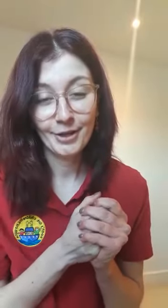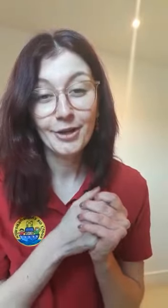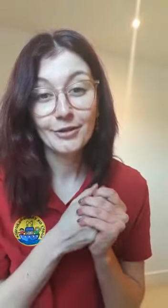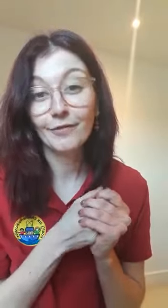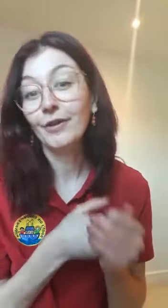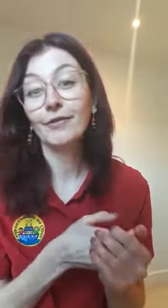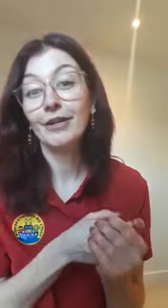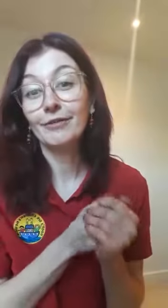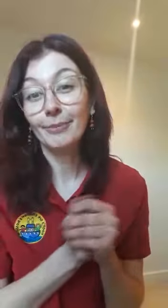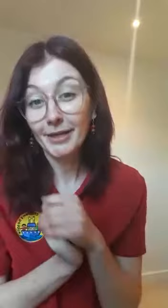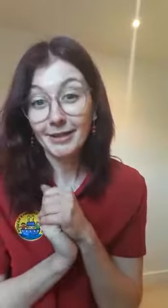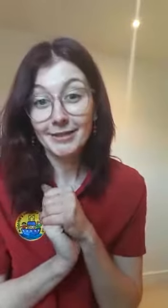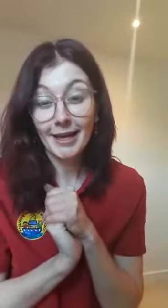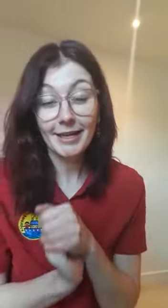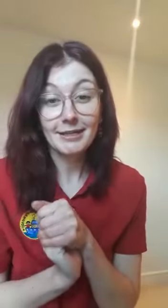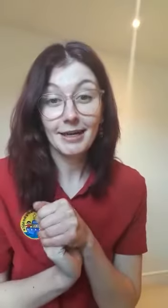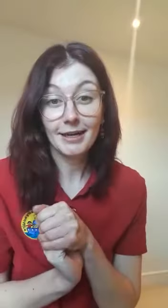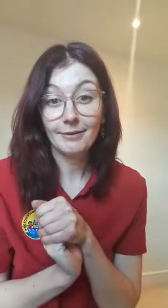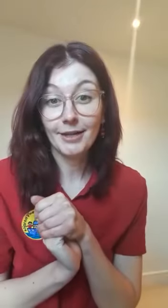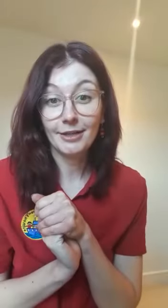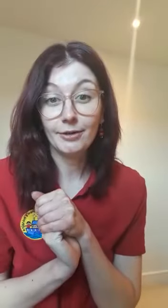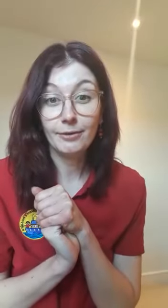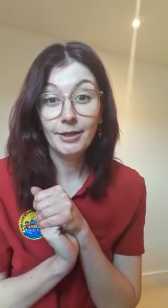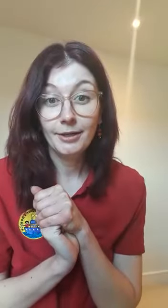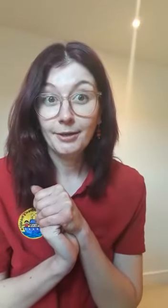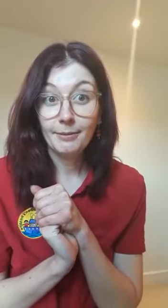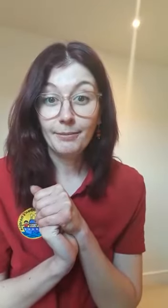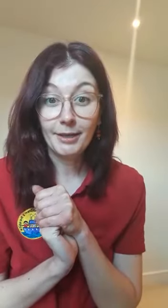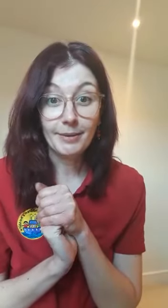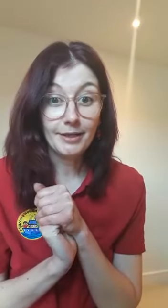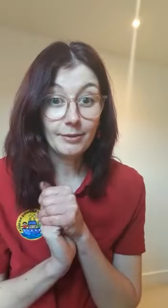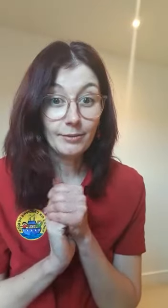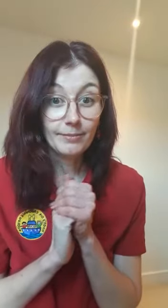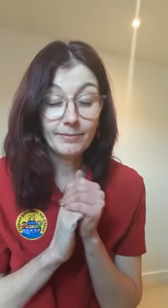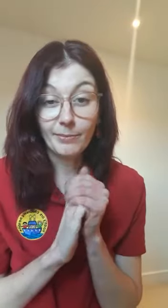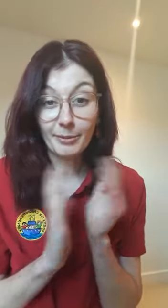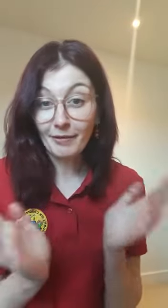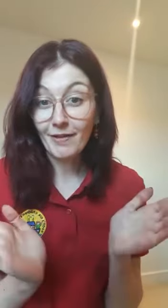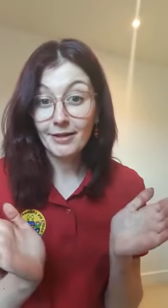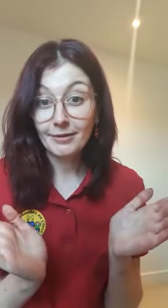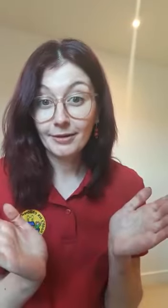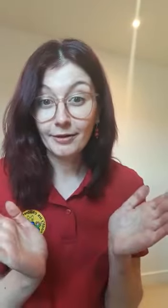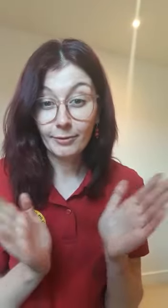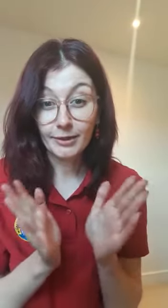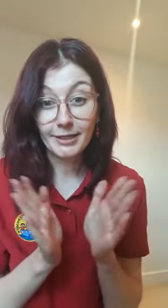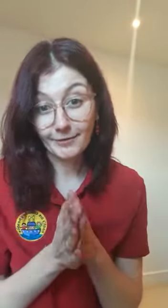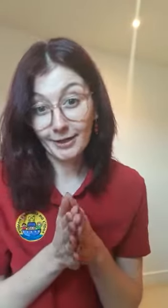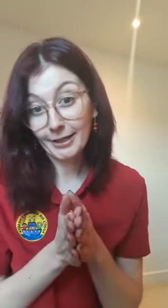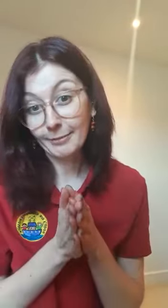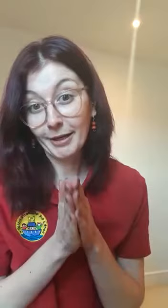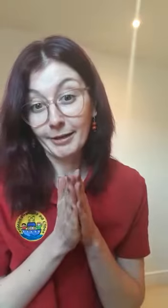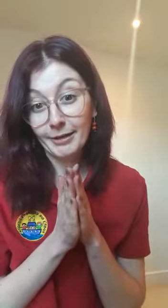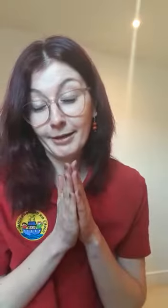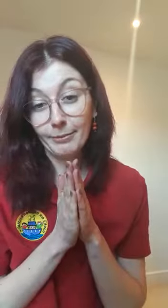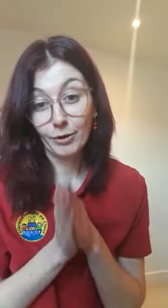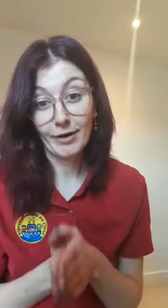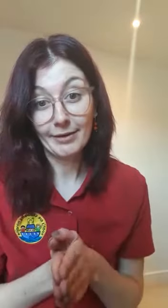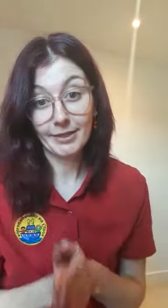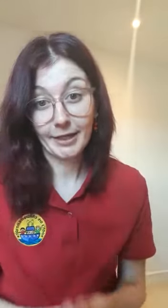So feel free to repeat this at any time that you maybe want a bit of fun. Or need to feel a little bit more grounded and